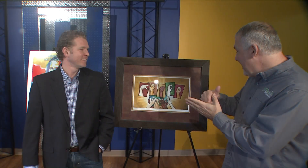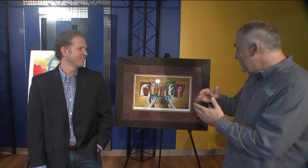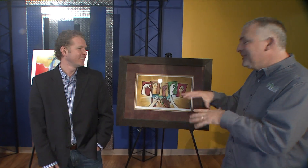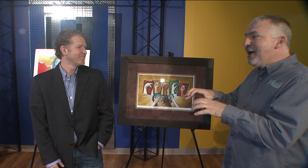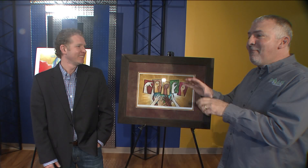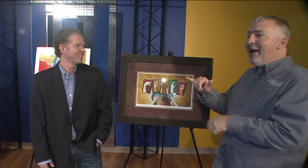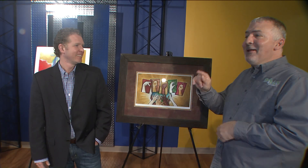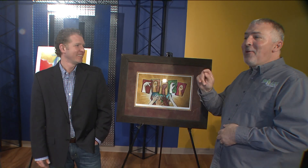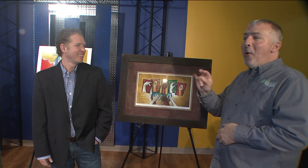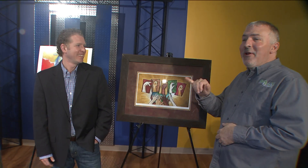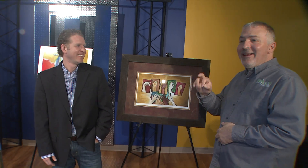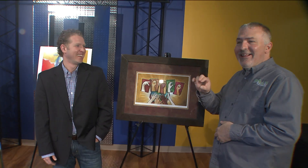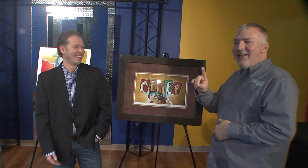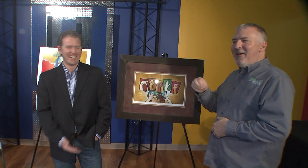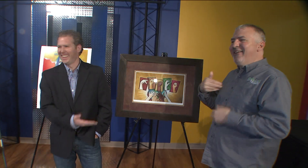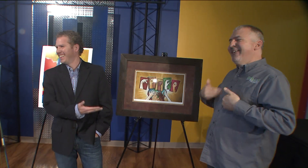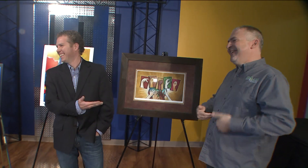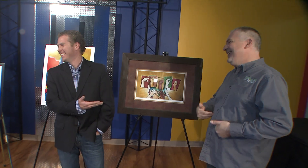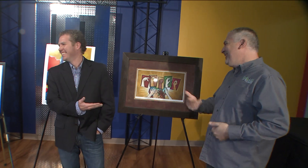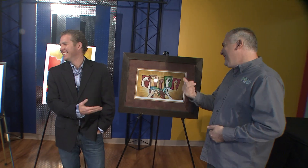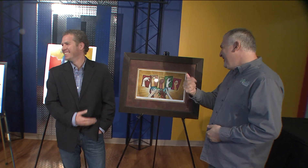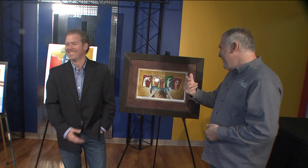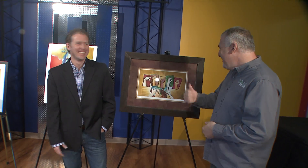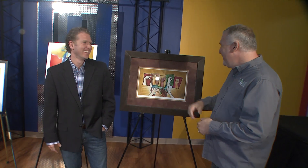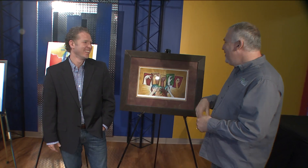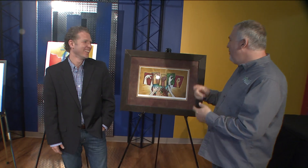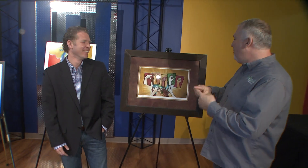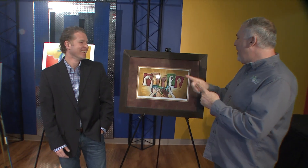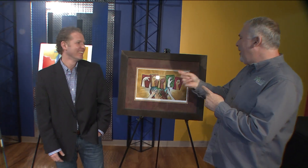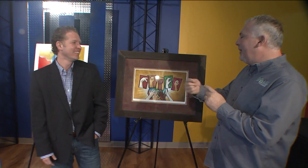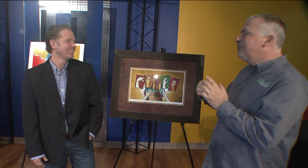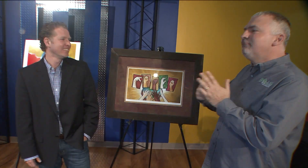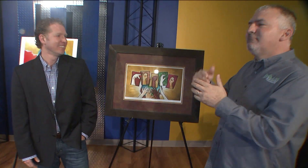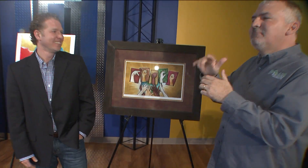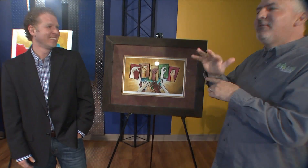Well, actually, this painting is done by Tony Niko.